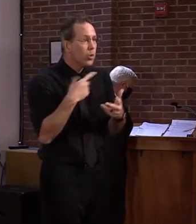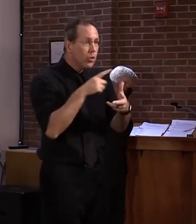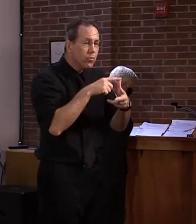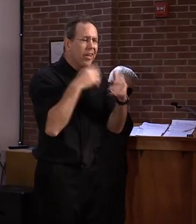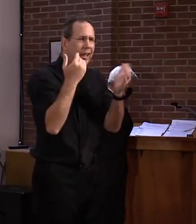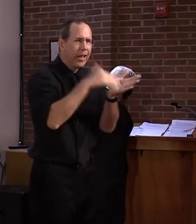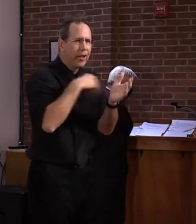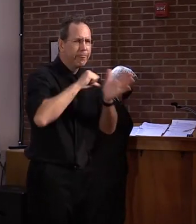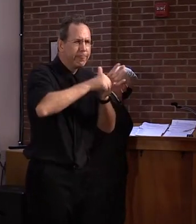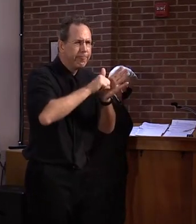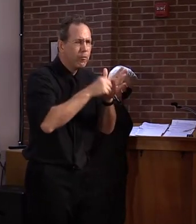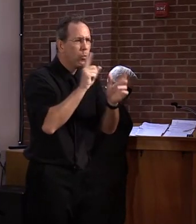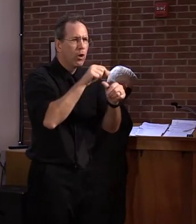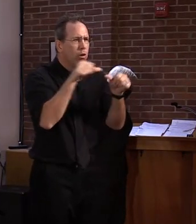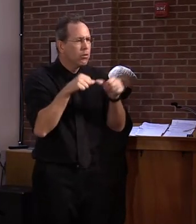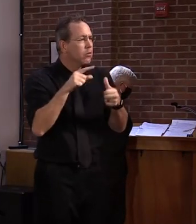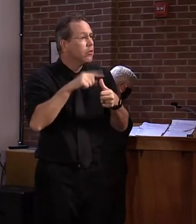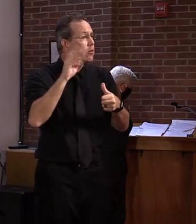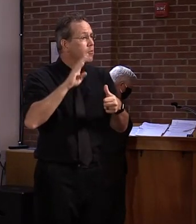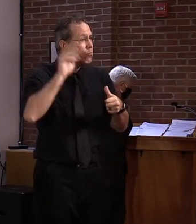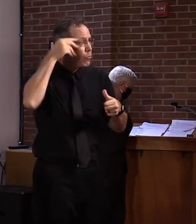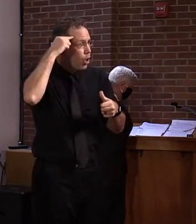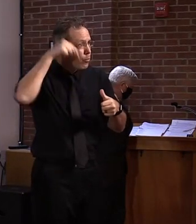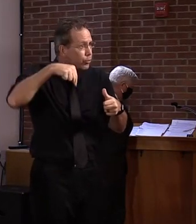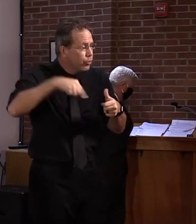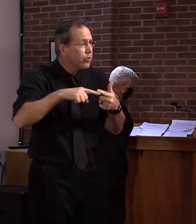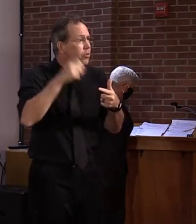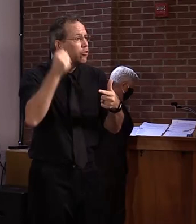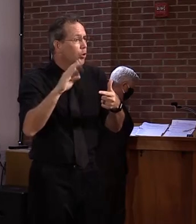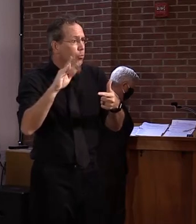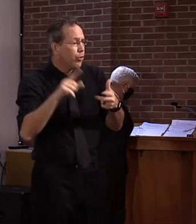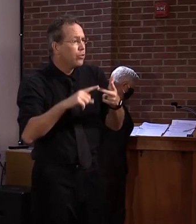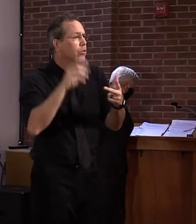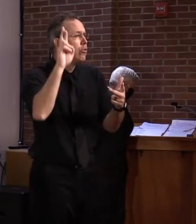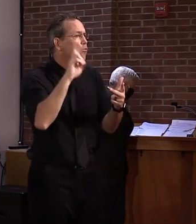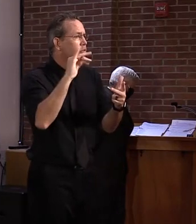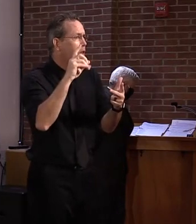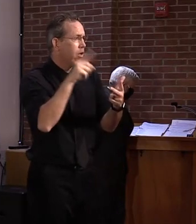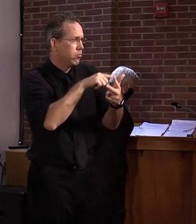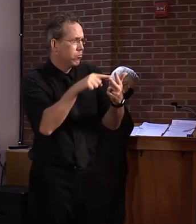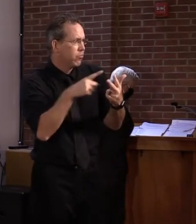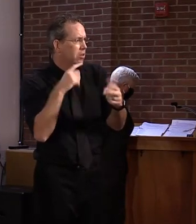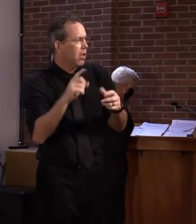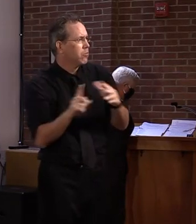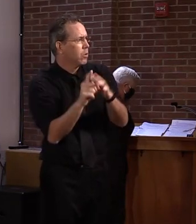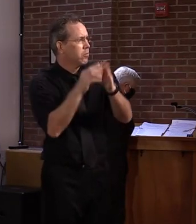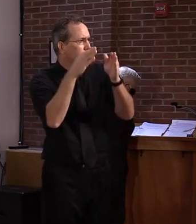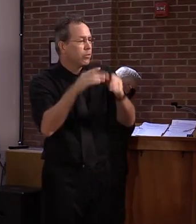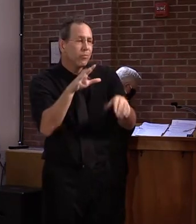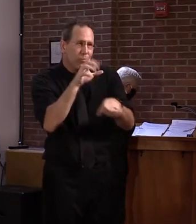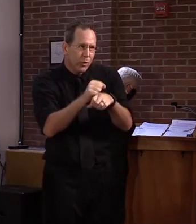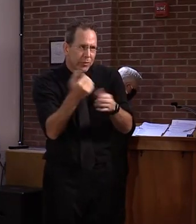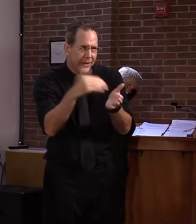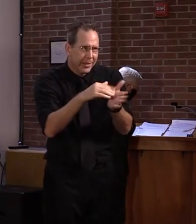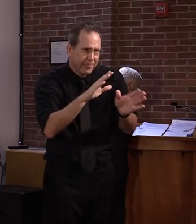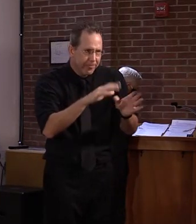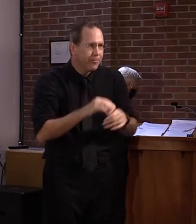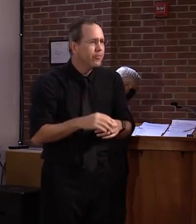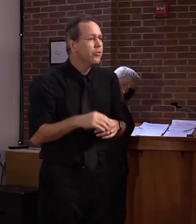Montpelier, South Burlington and Rutland, where we have currently been offering driving exams in person.